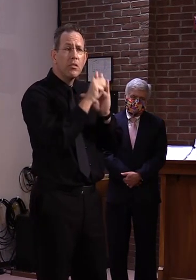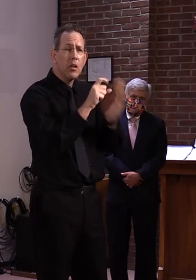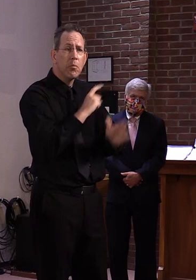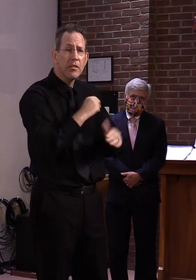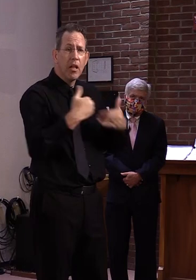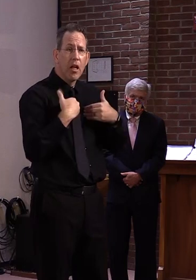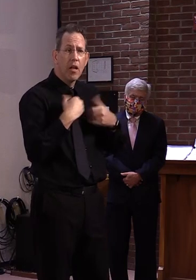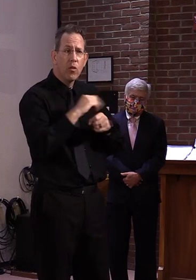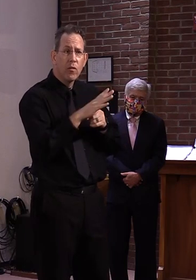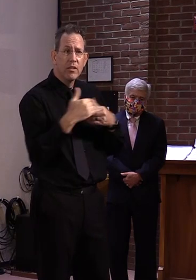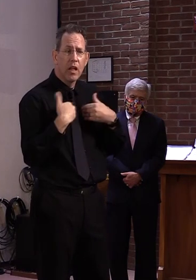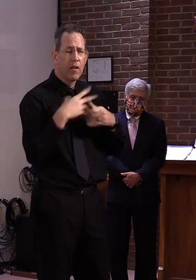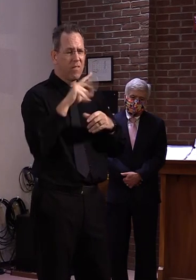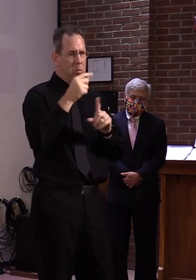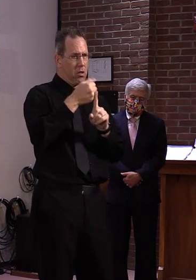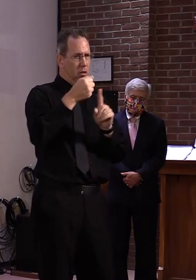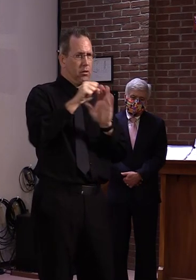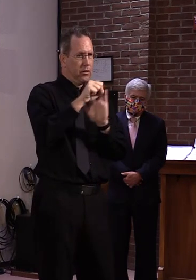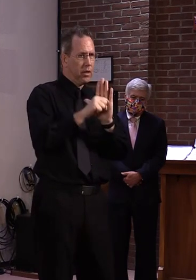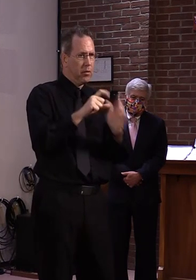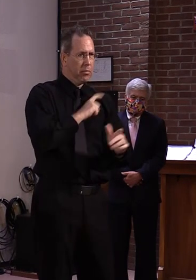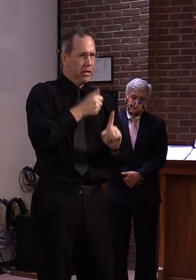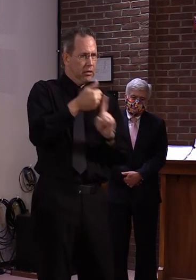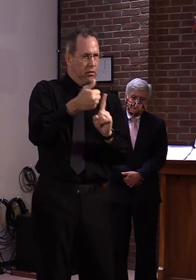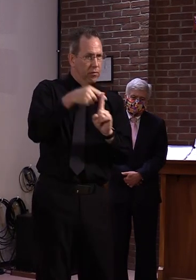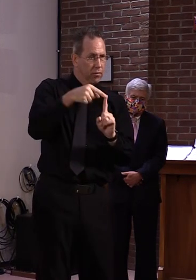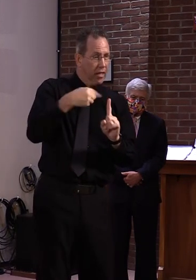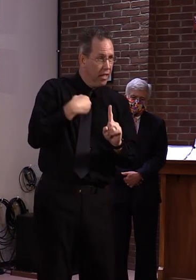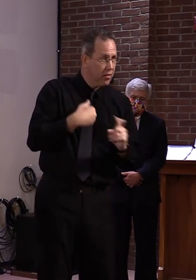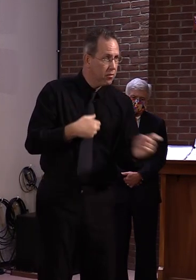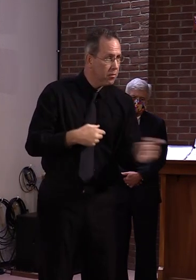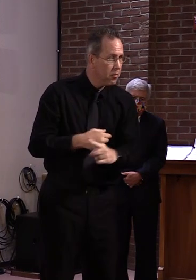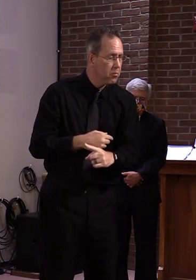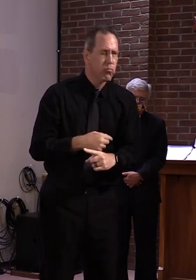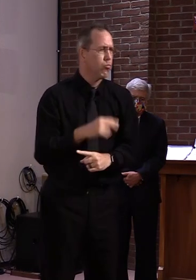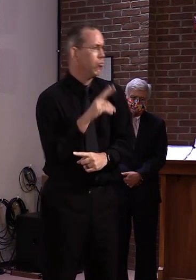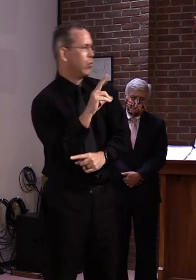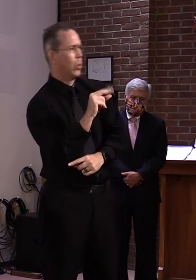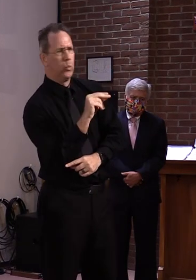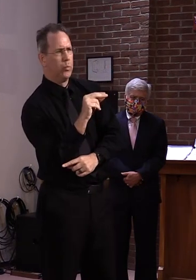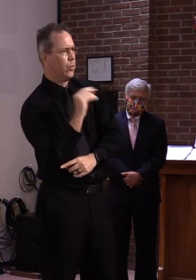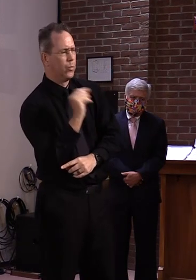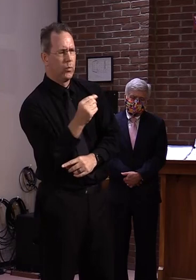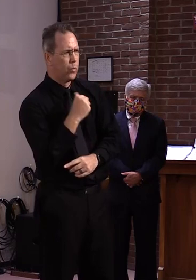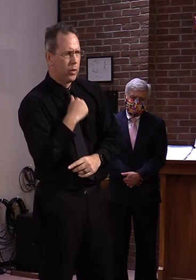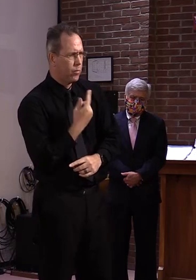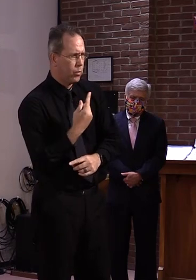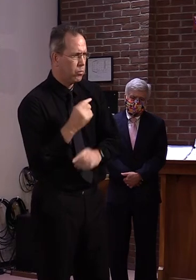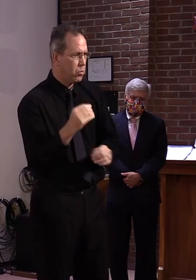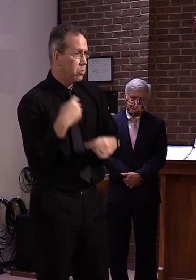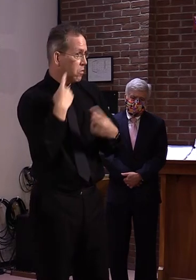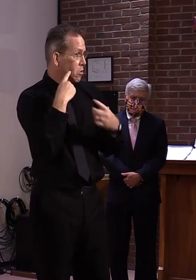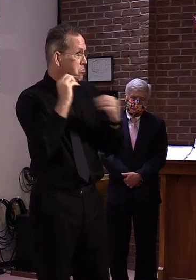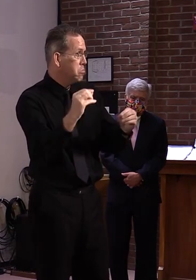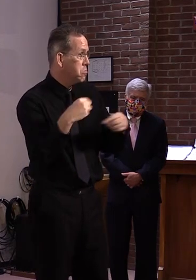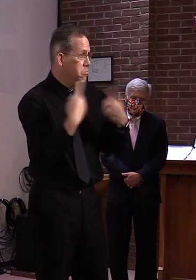No, not that I'm aware of, and we have been, we've been, up until just a few weeks ago, we were tracking daily